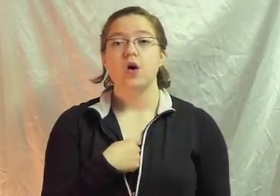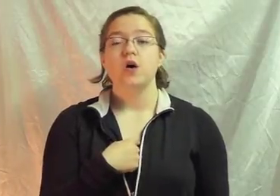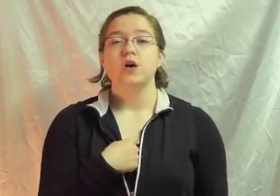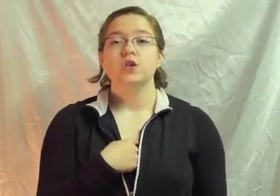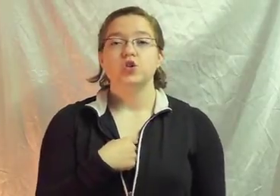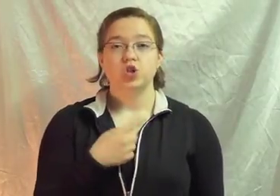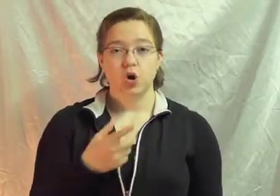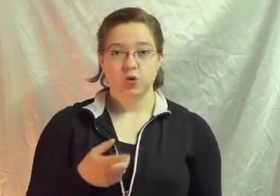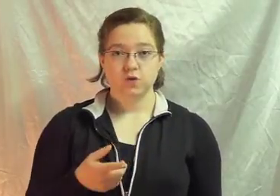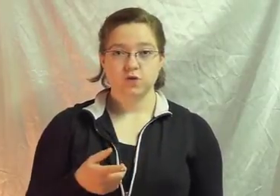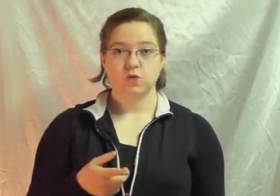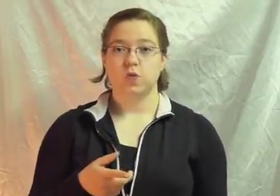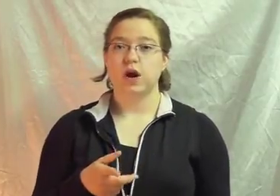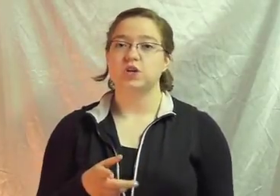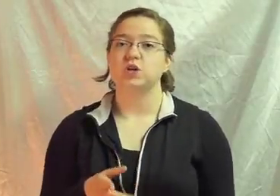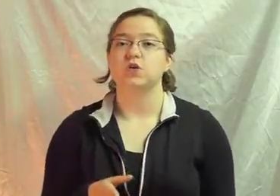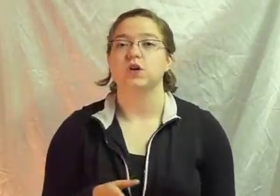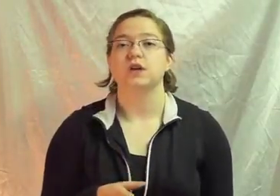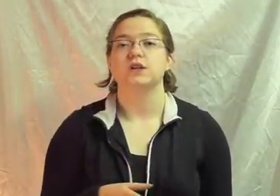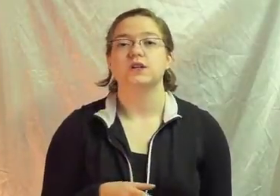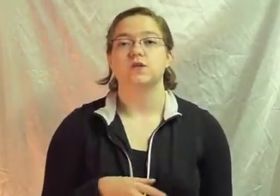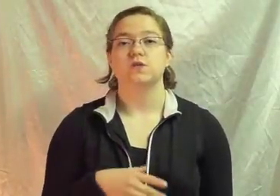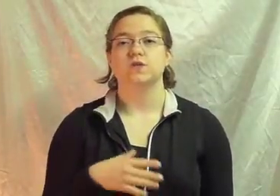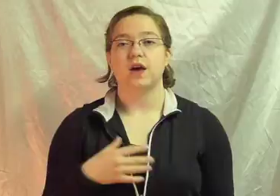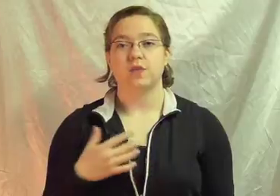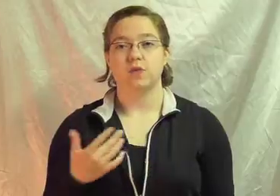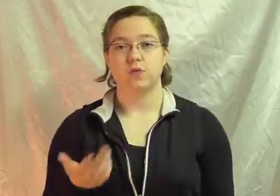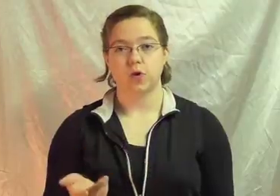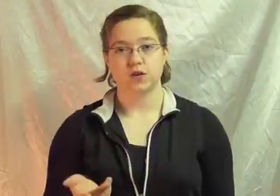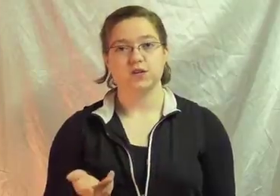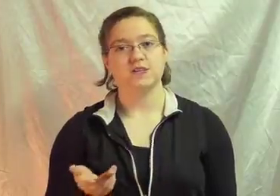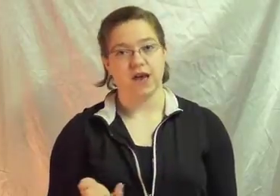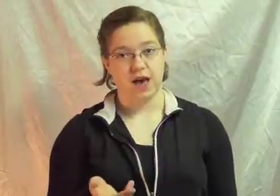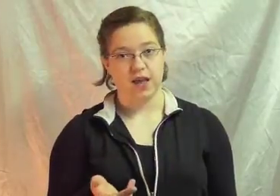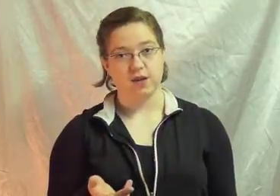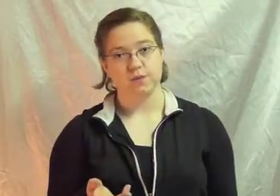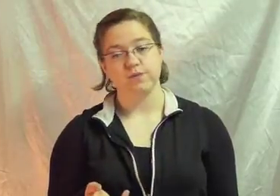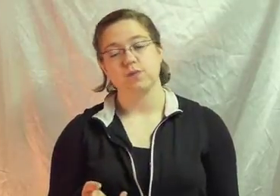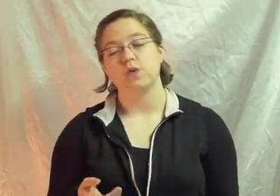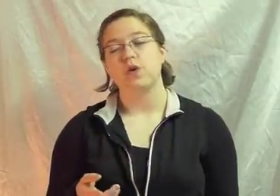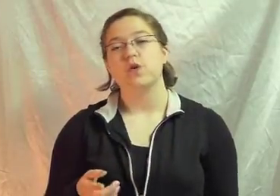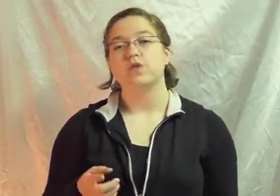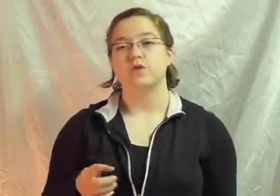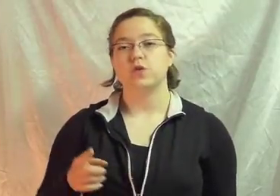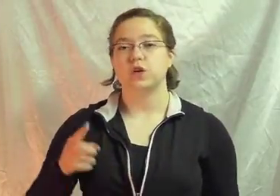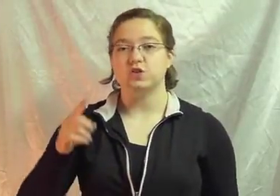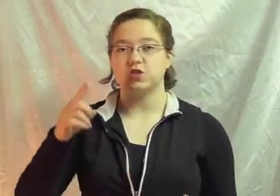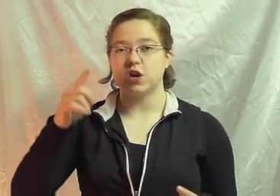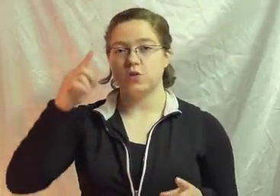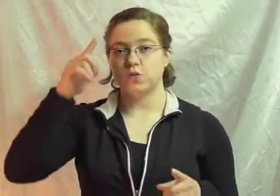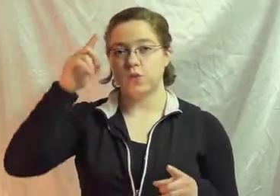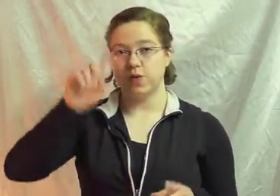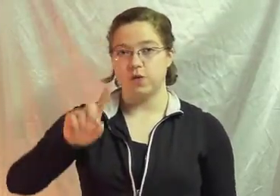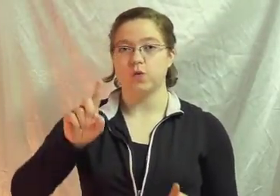I Chose We're actually going to sign the word decide So you're going to start with your